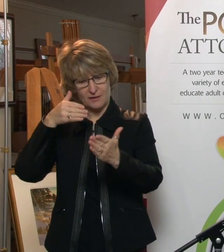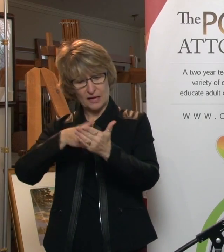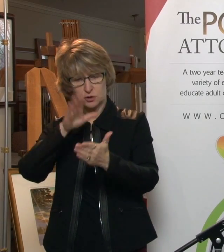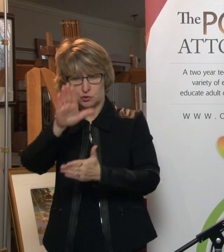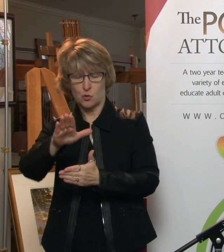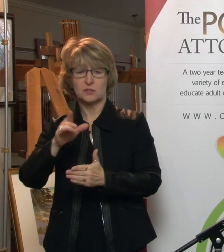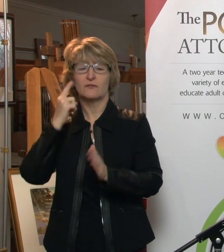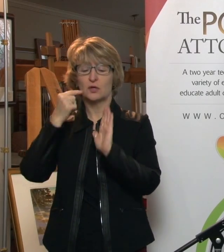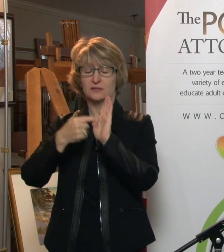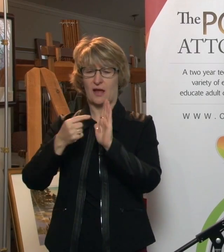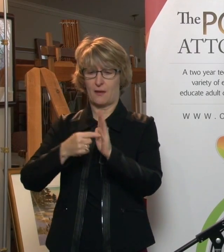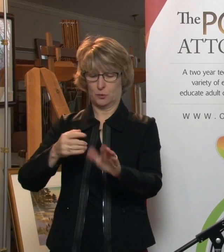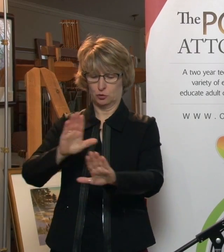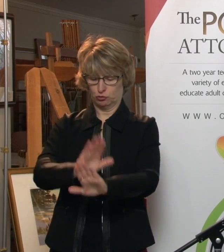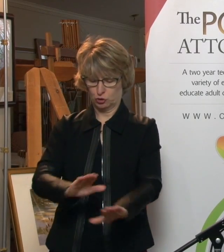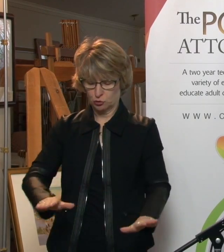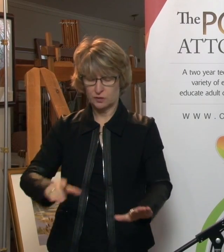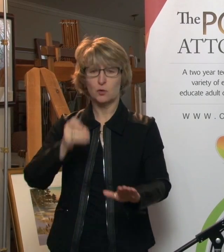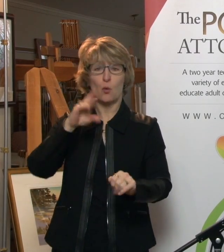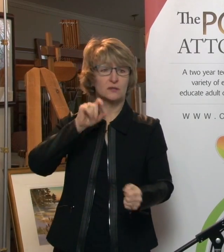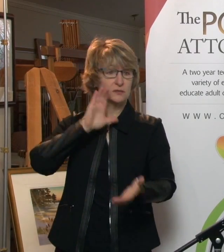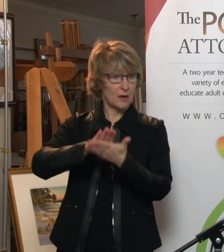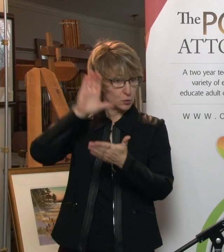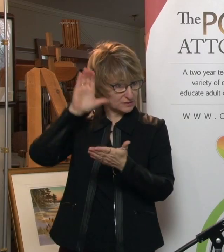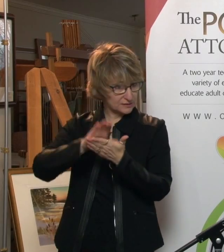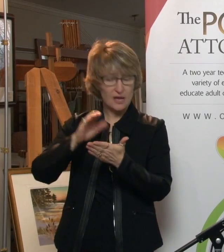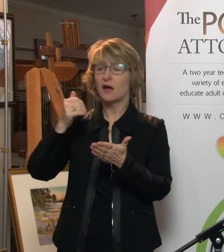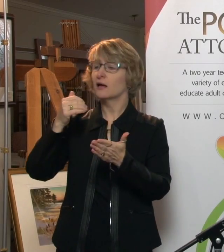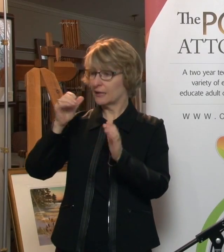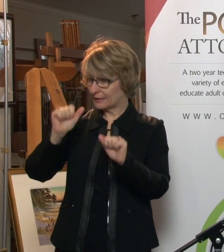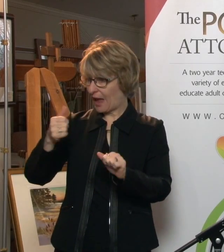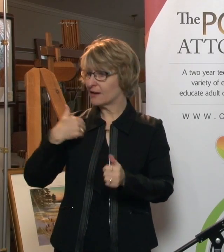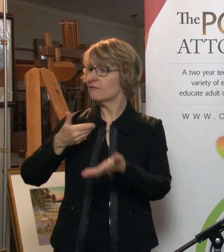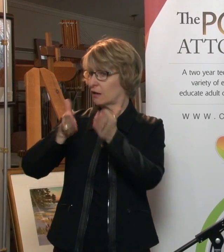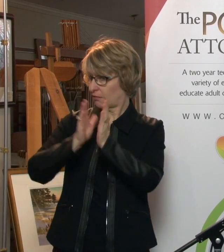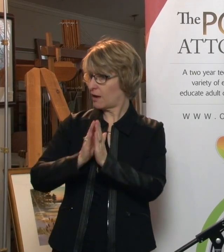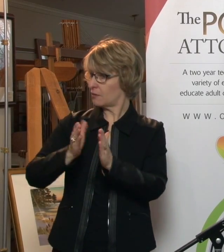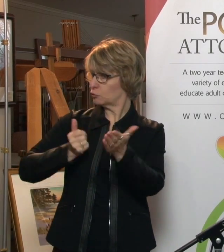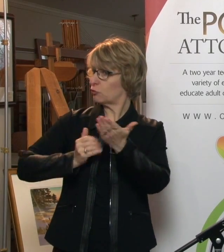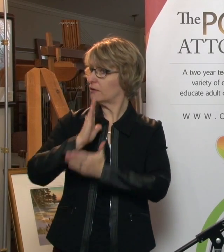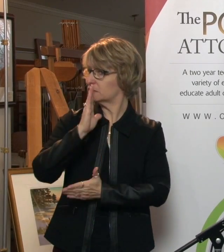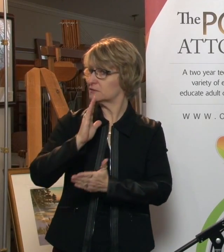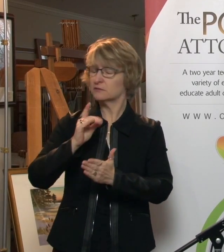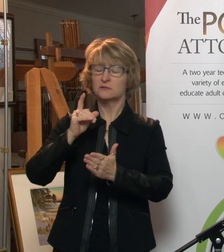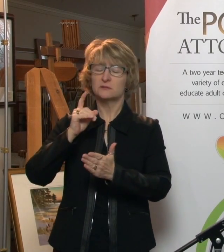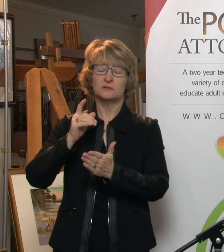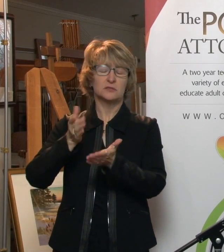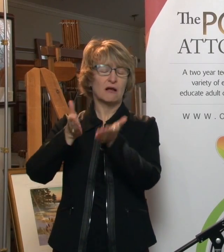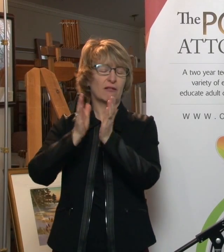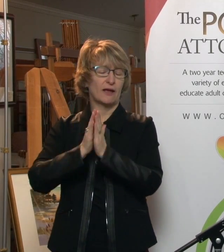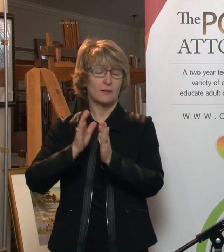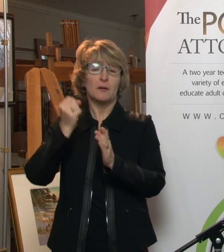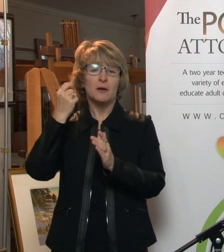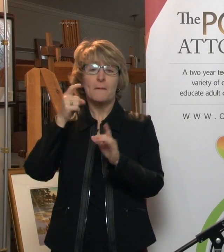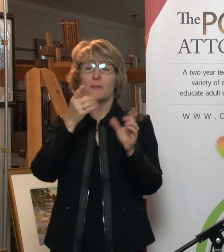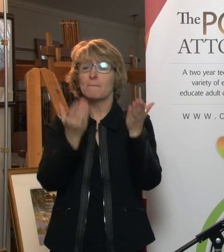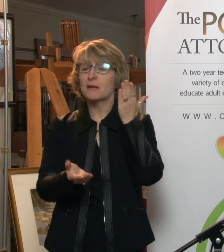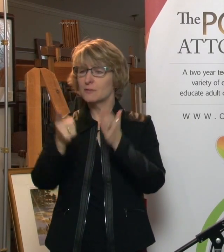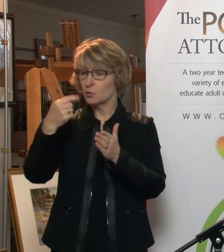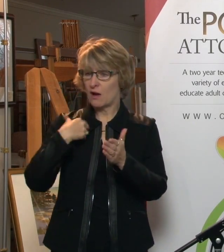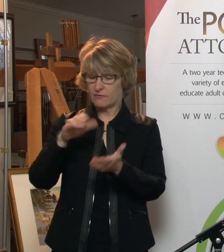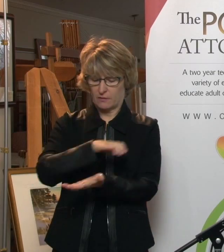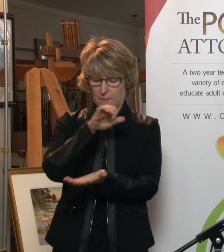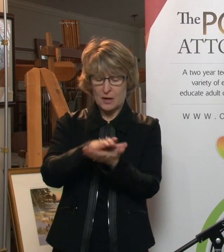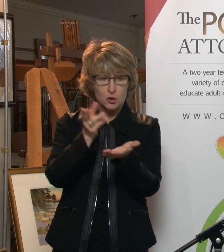Spouses are the other group that may have a claim on your estate. But it can extend beyond that. You may have a marriage contract where there's an ex